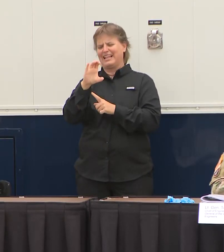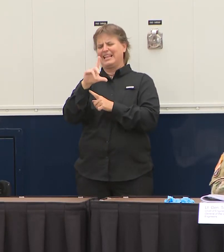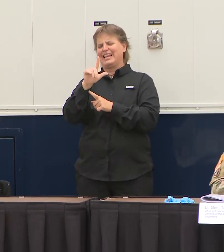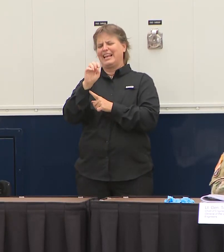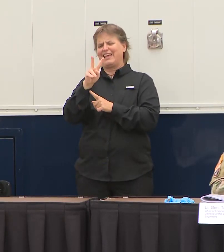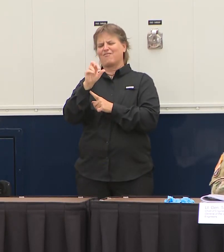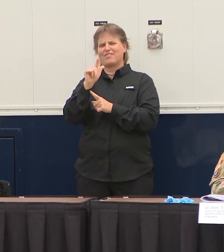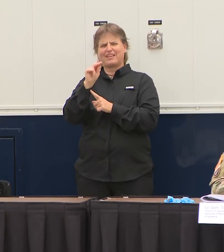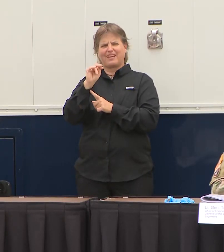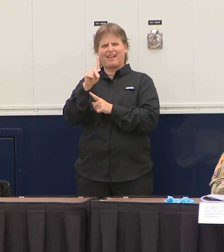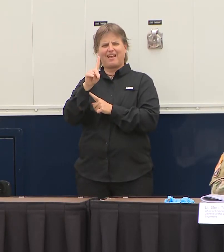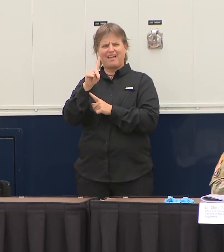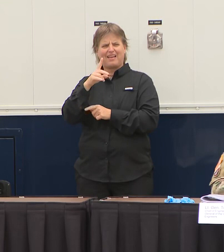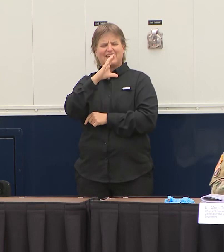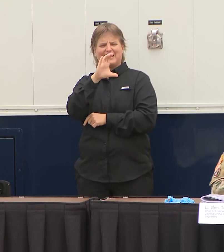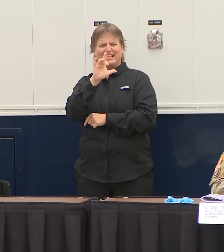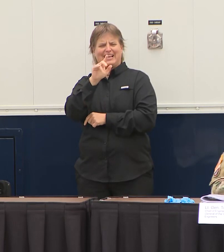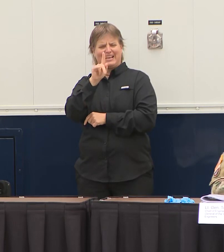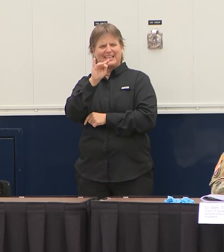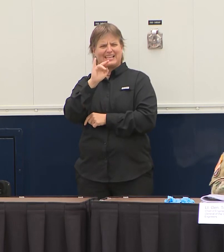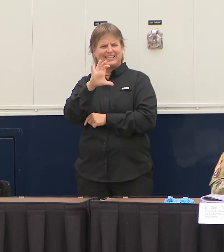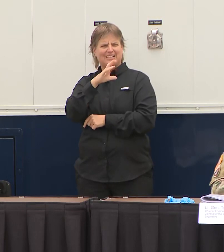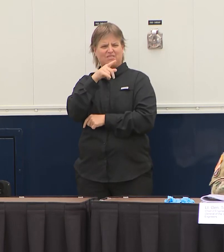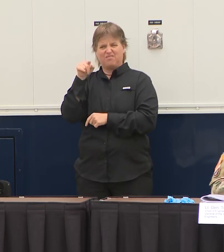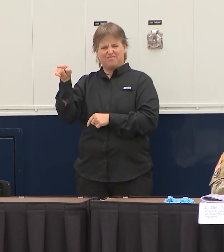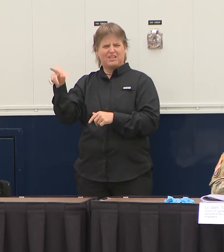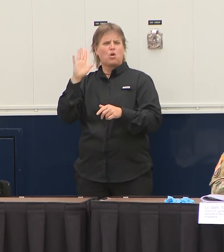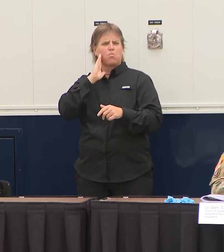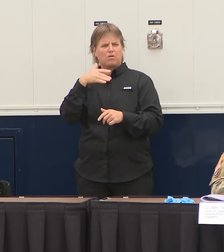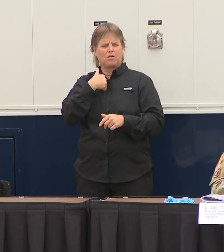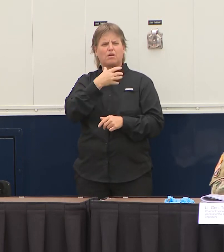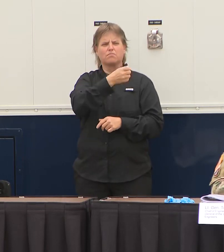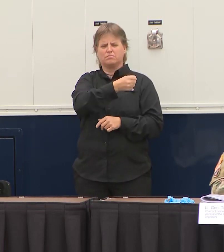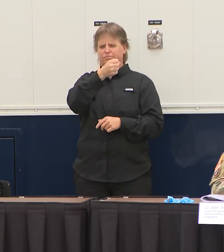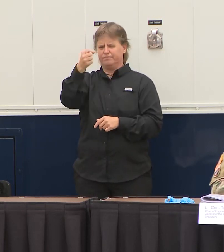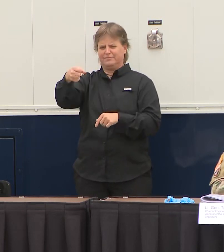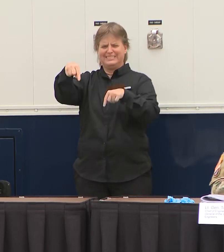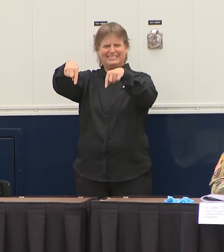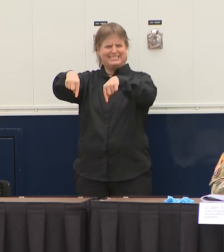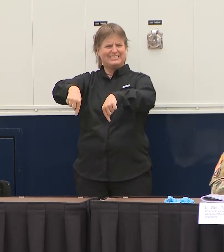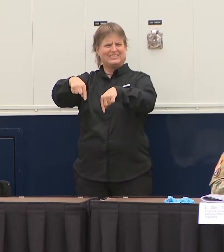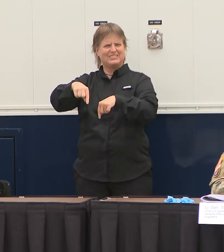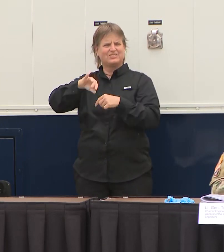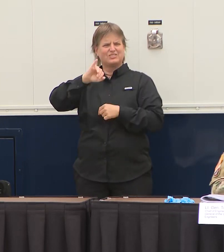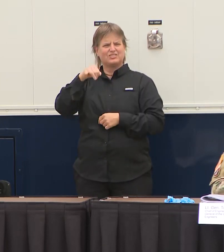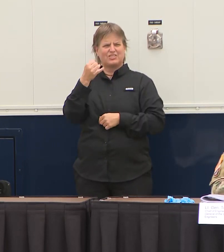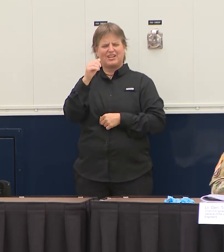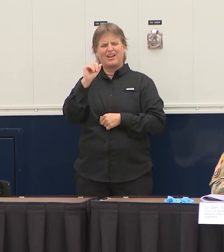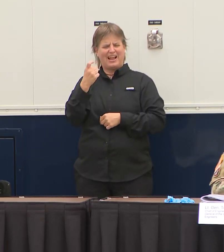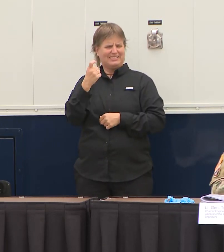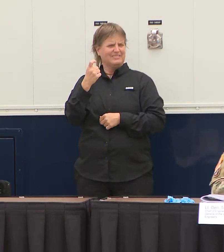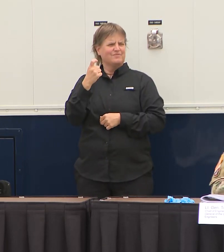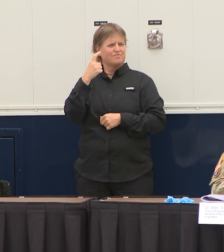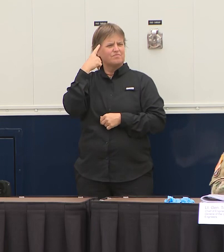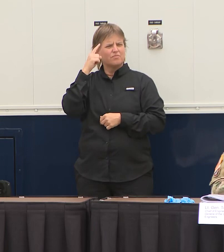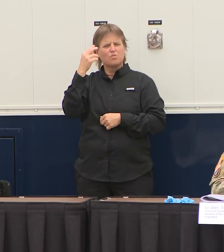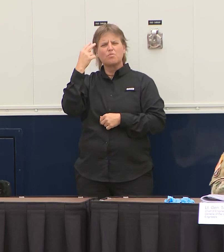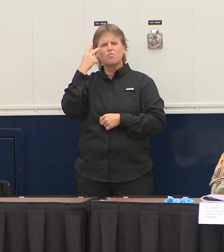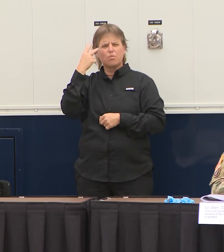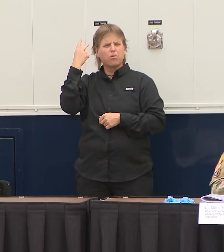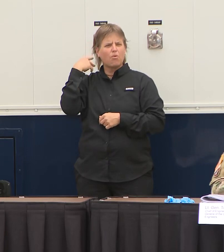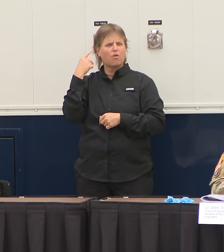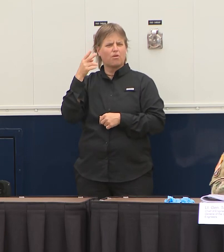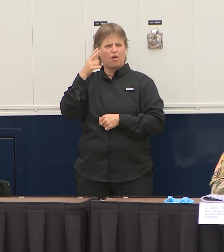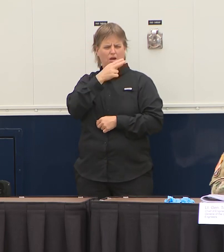access to this rapid test because I think it just improves outcomes and improves our ability to handle this so well